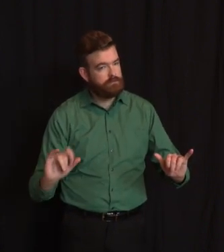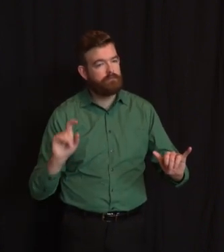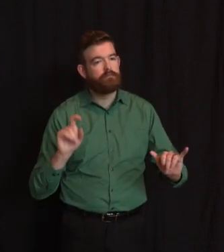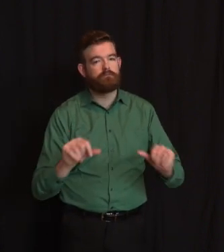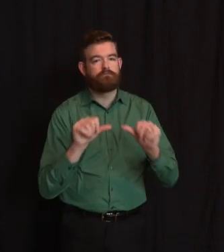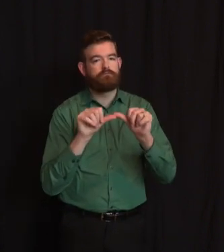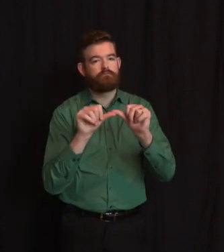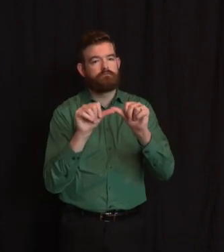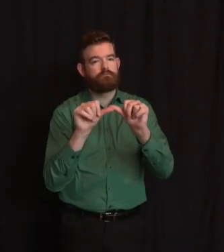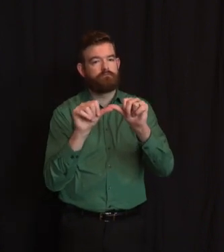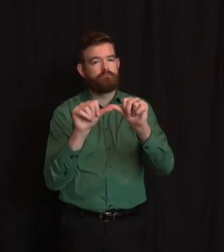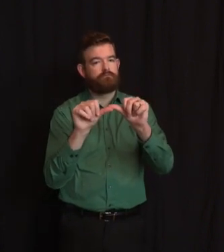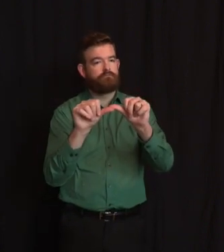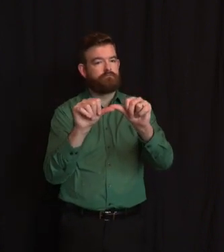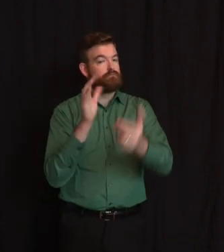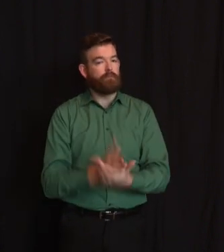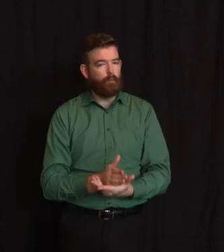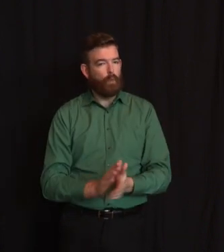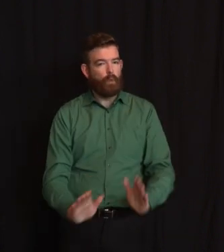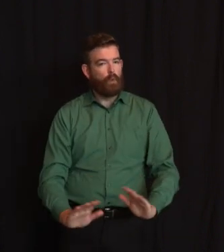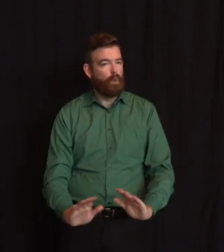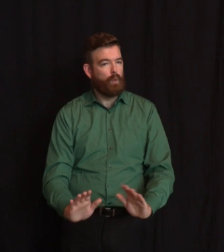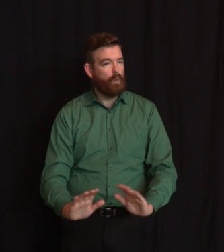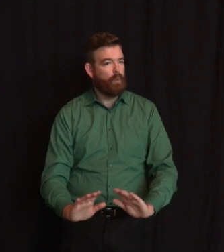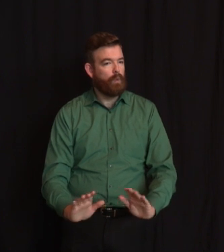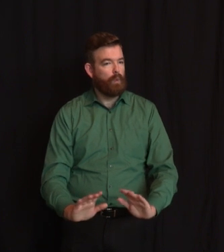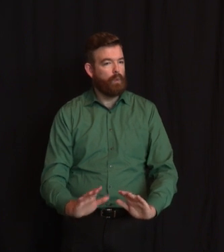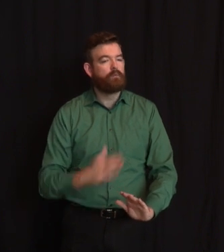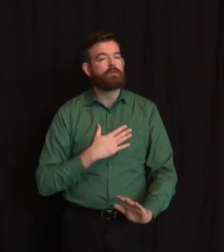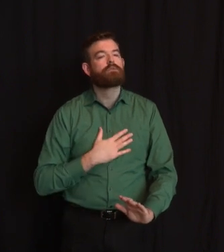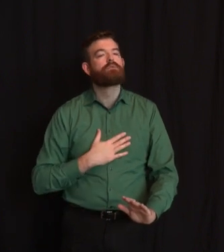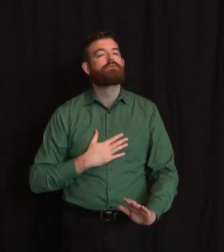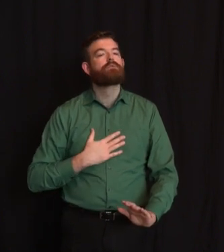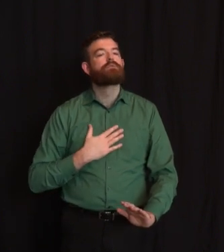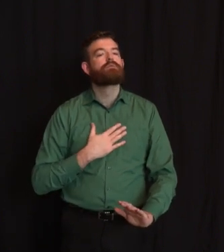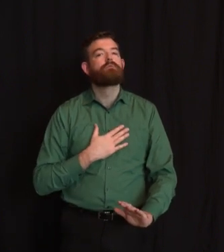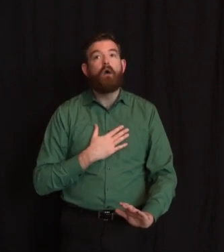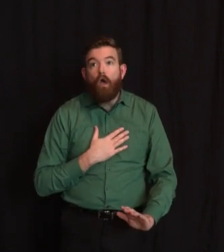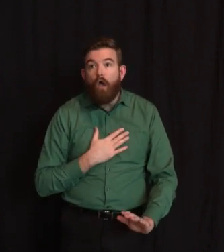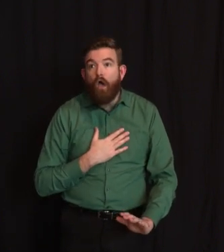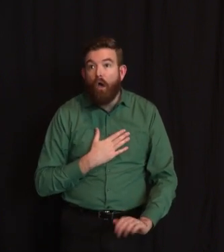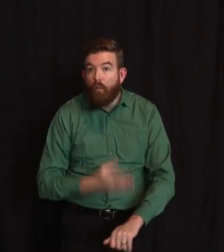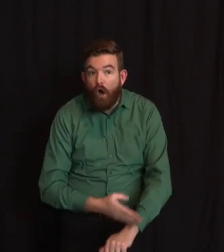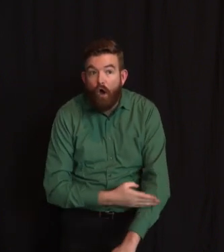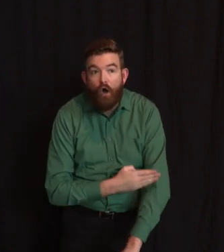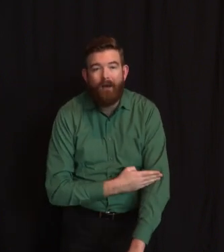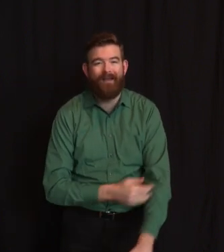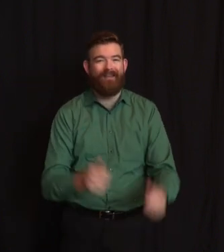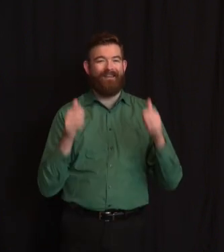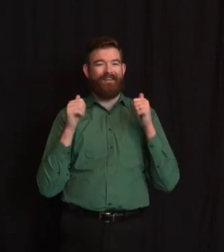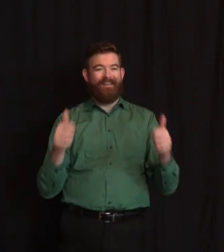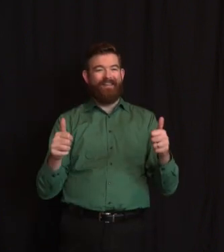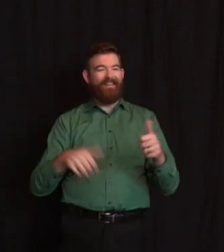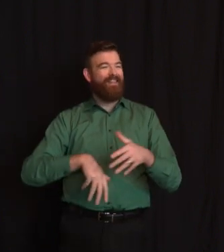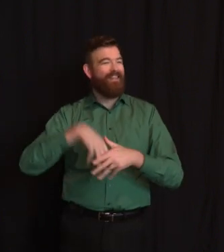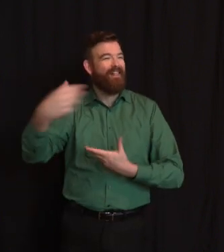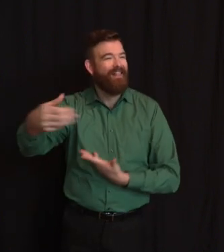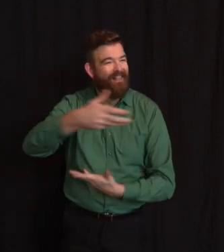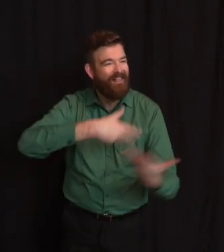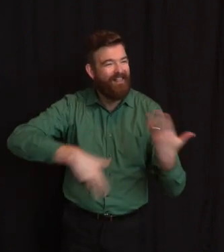your guard down. And if we let our guard down, you then have to reassess peak, how